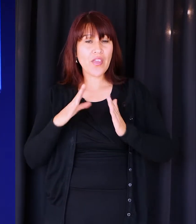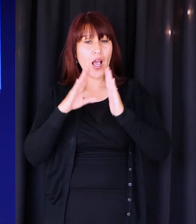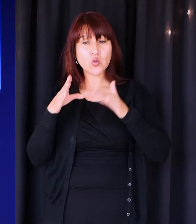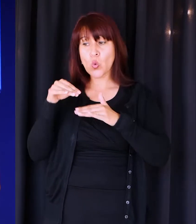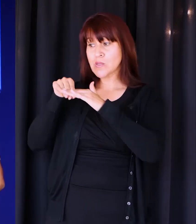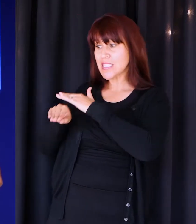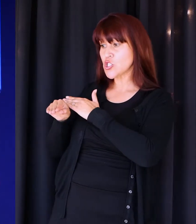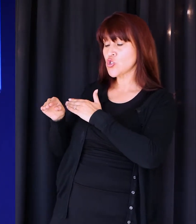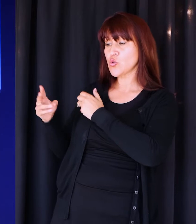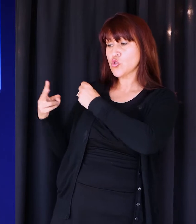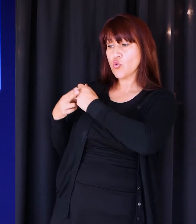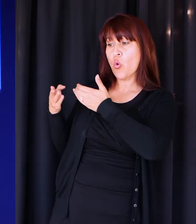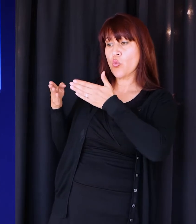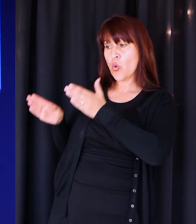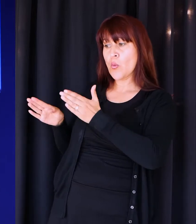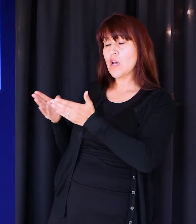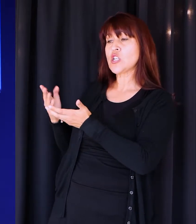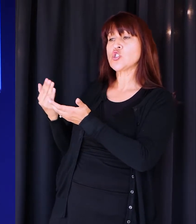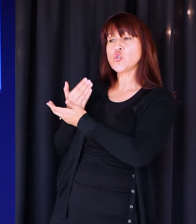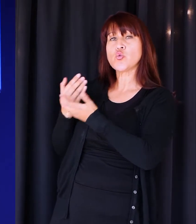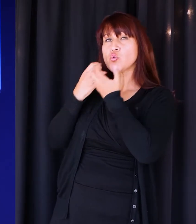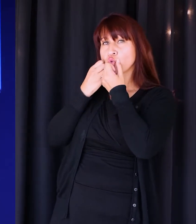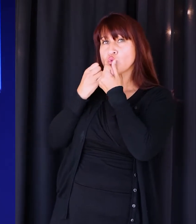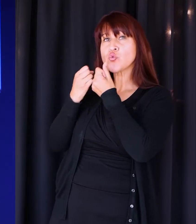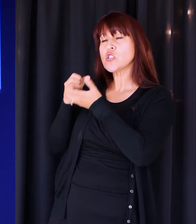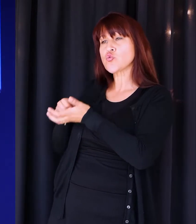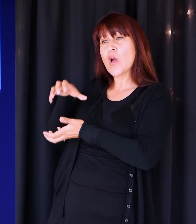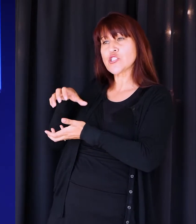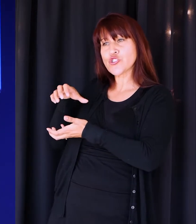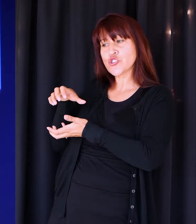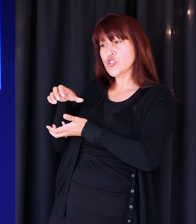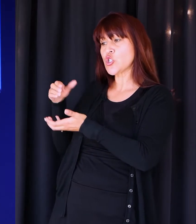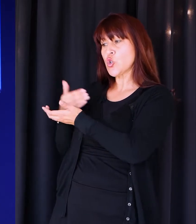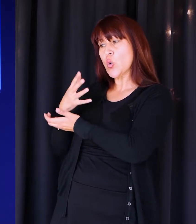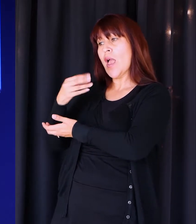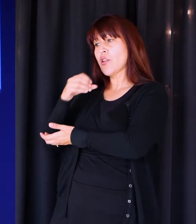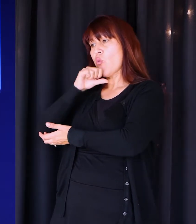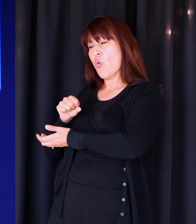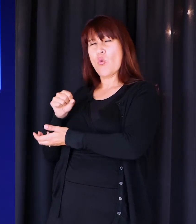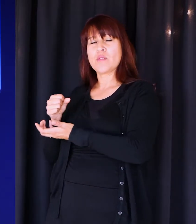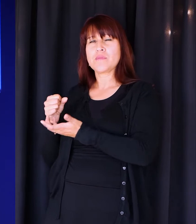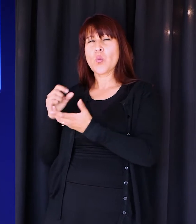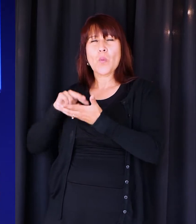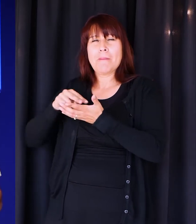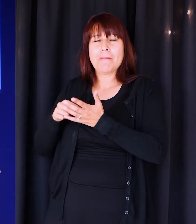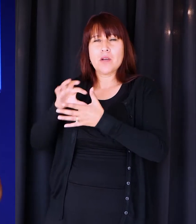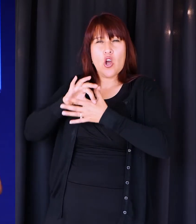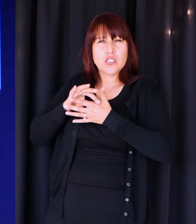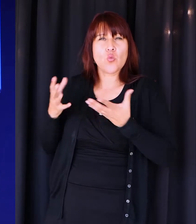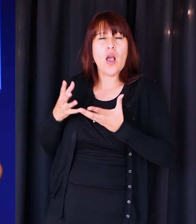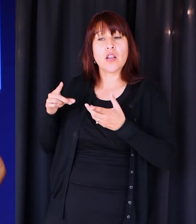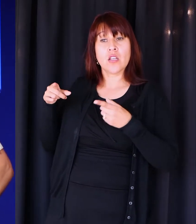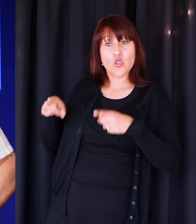storeroom and he brings out treasures that are new and old. So here's the, here's the context is in this day,